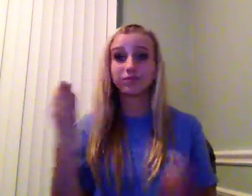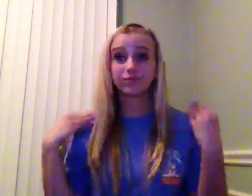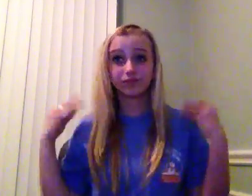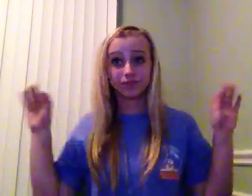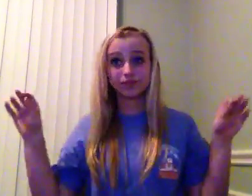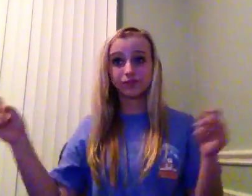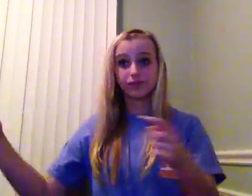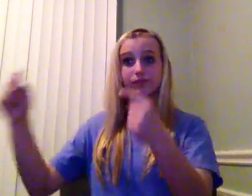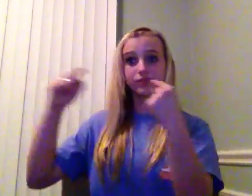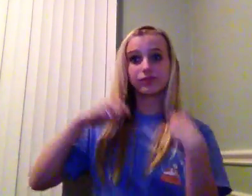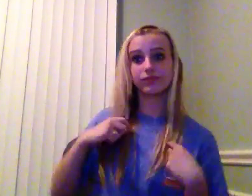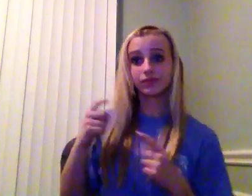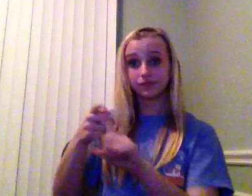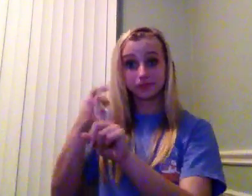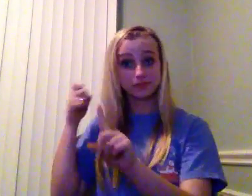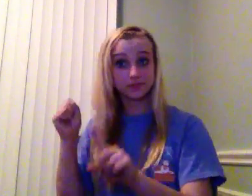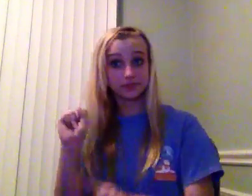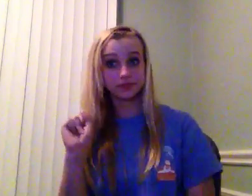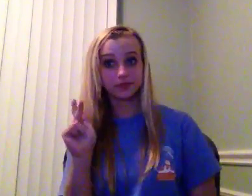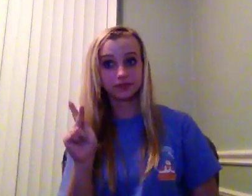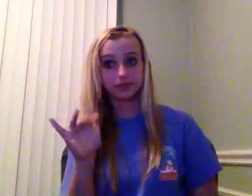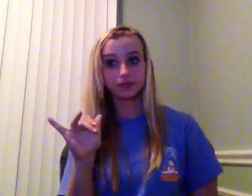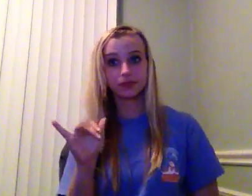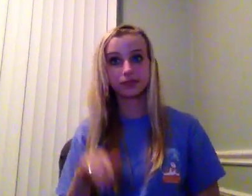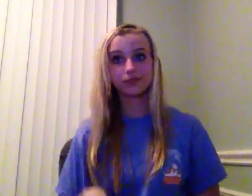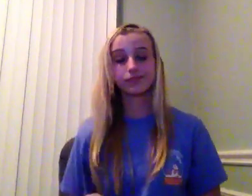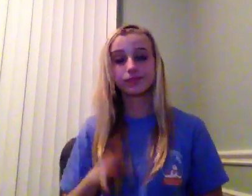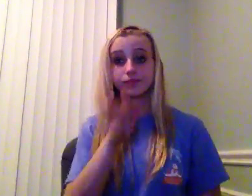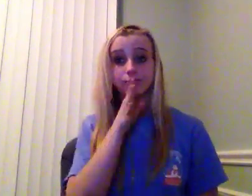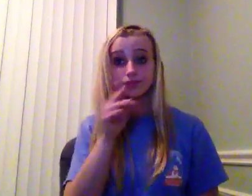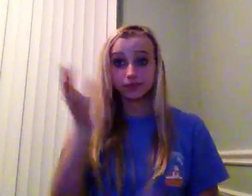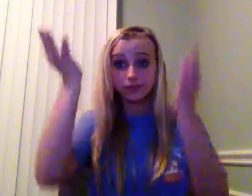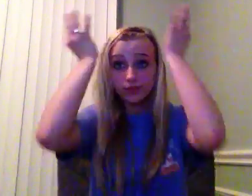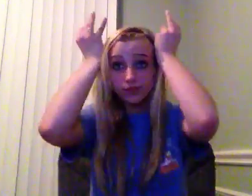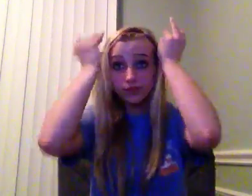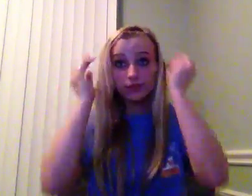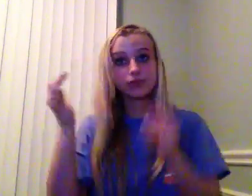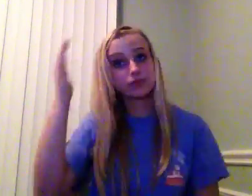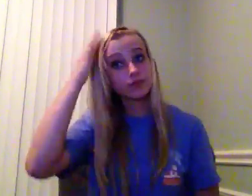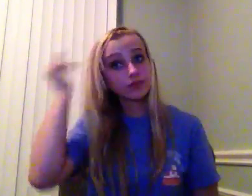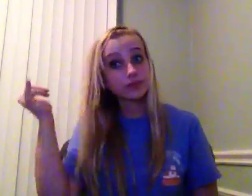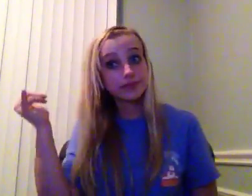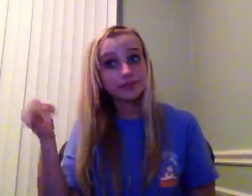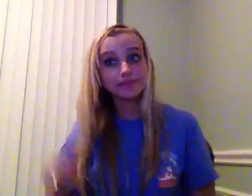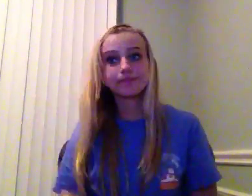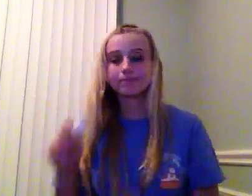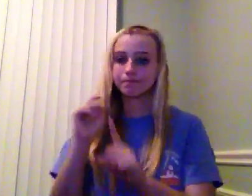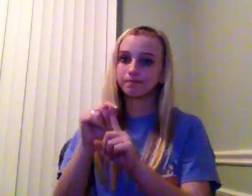Good fairy came down from the sky and told bunny Fufu why she was wrong for hurting the mice.